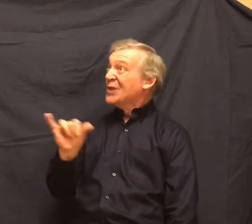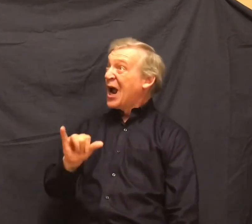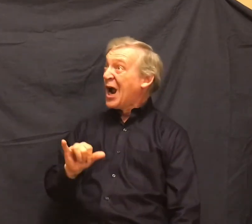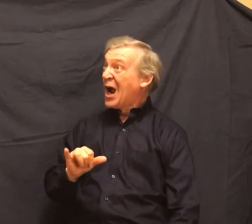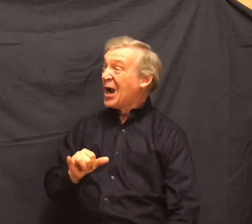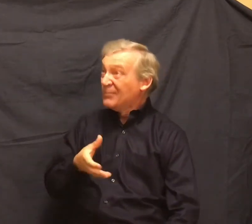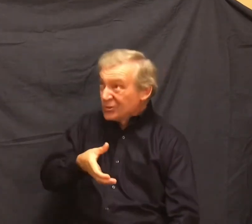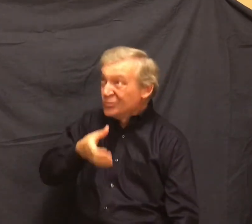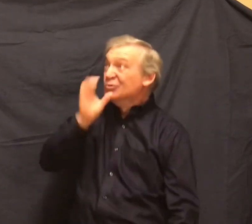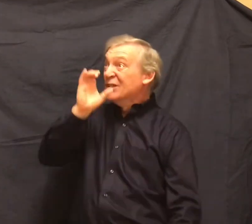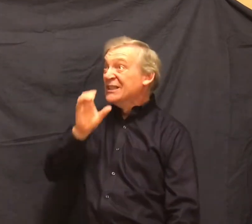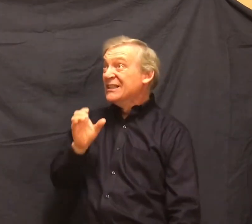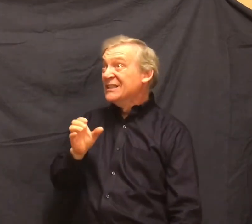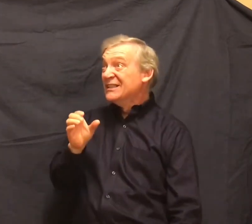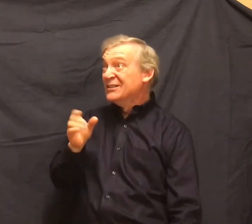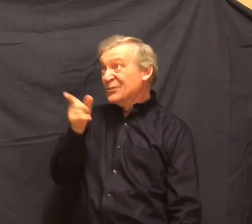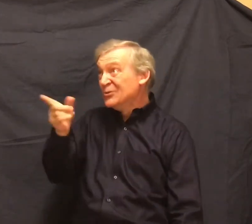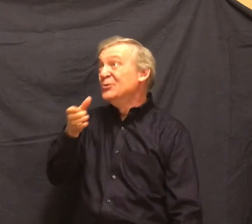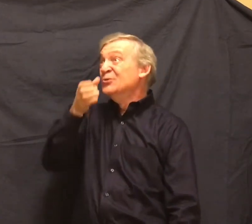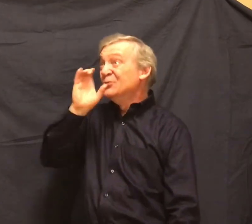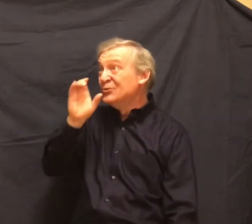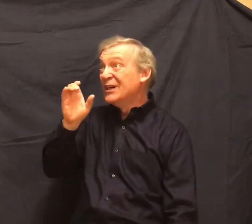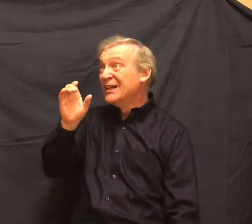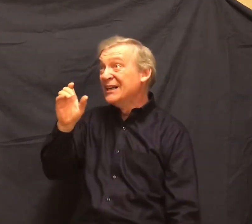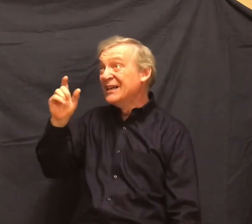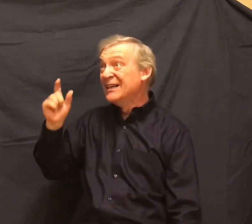a good big drink. He smiled happily.